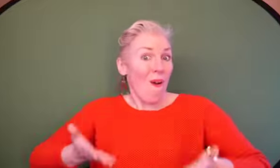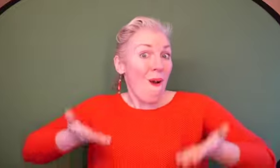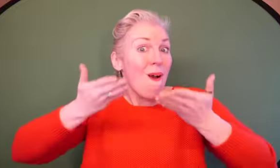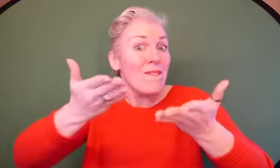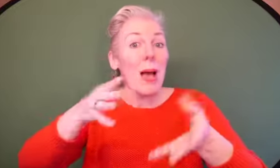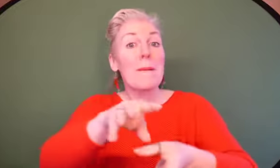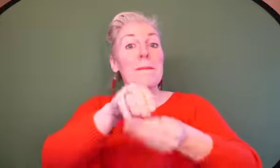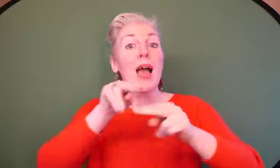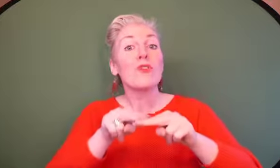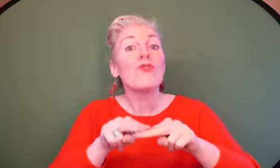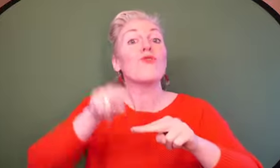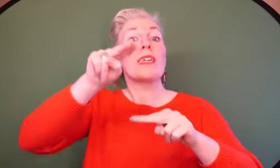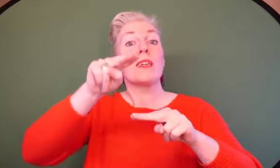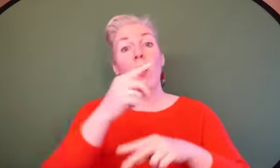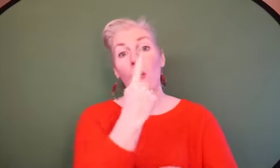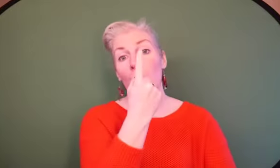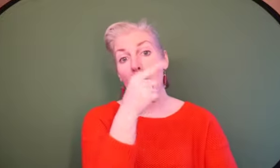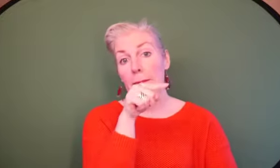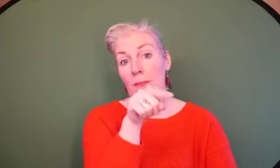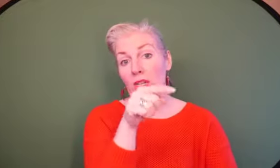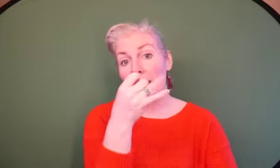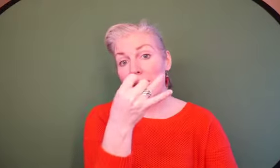I don't know if this is but I don't it.